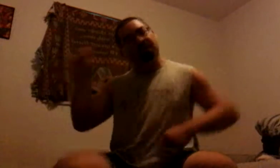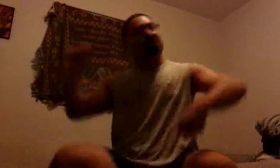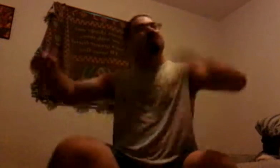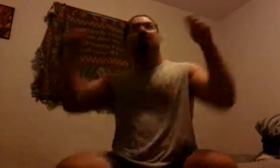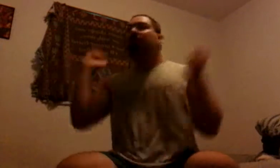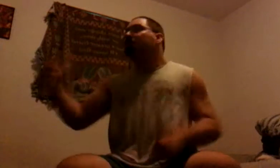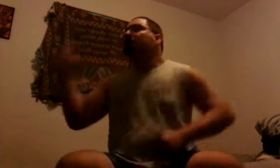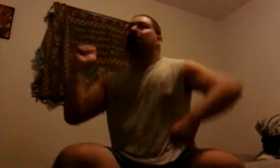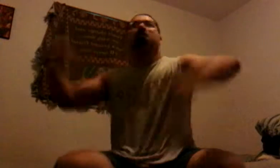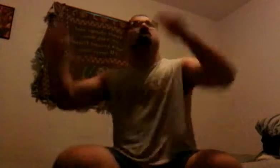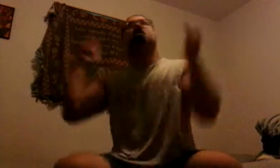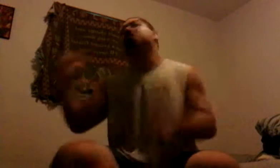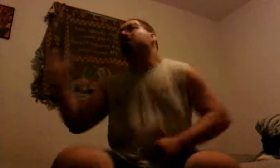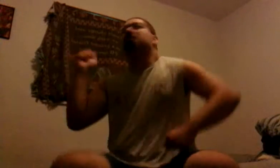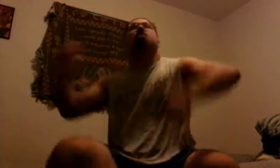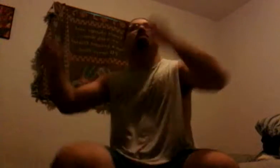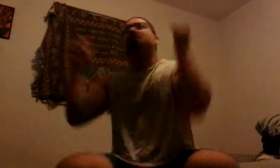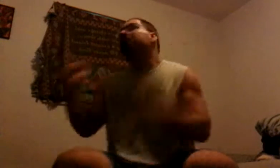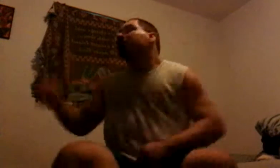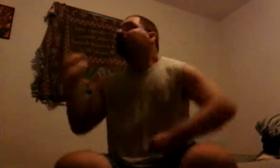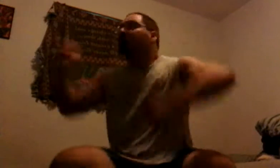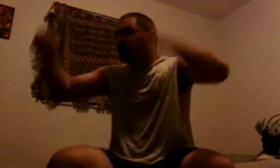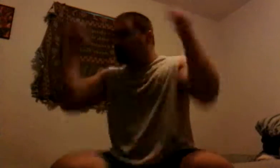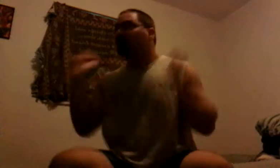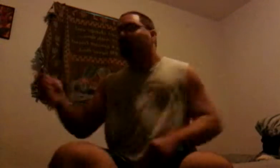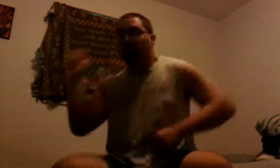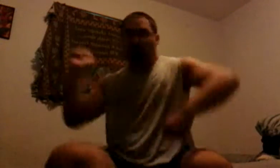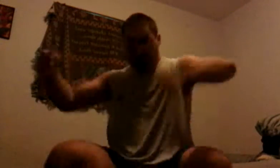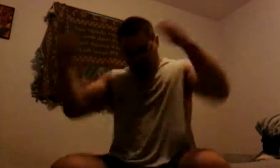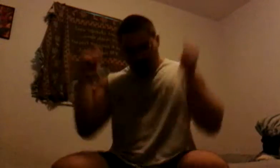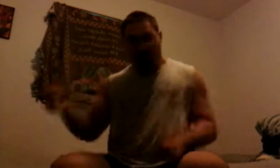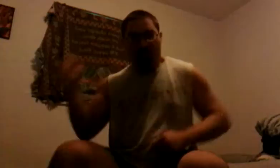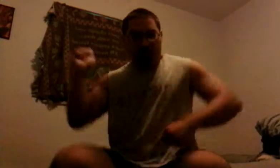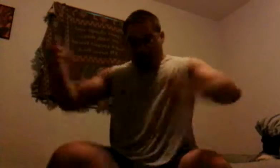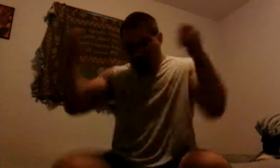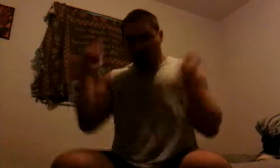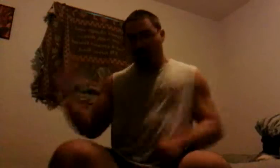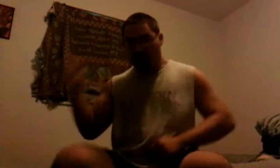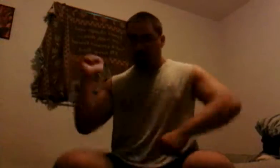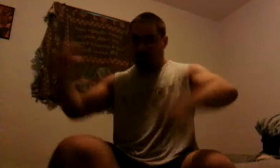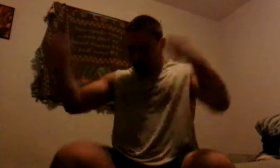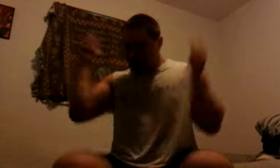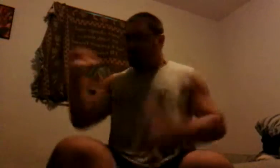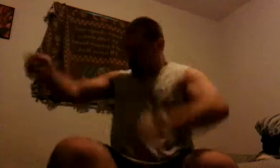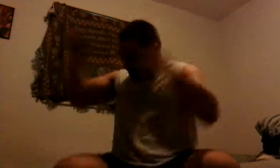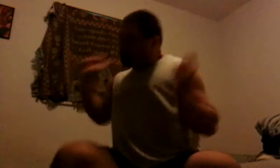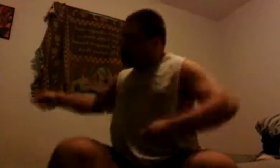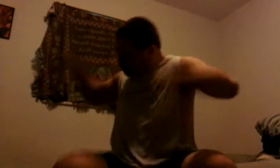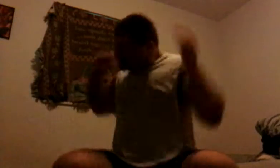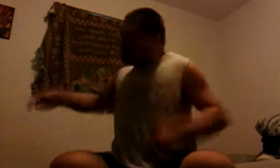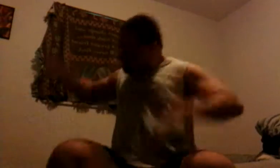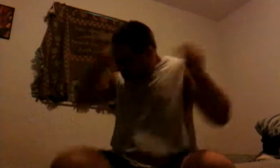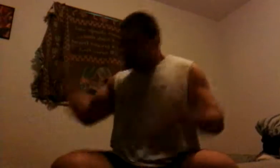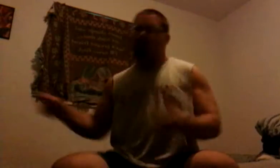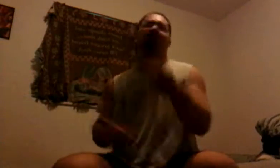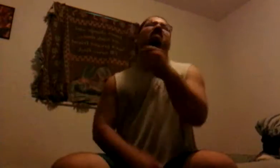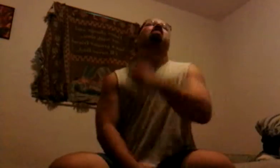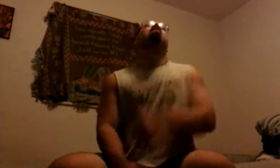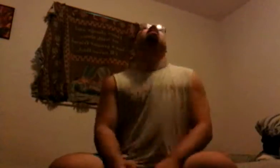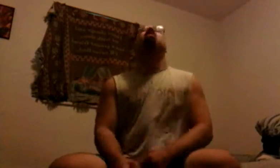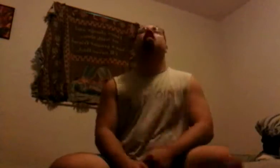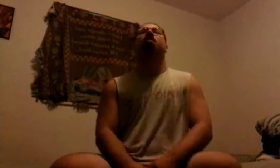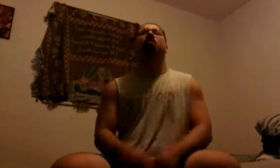With the Samaray time Oplen My world is over, one more time